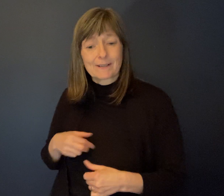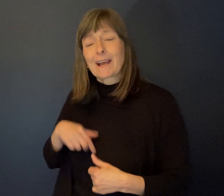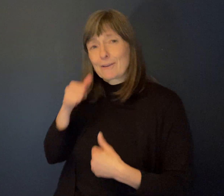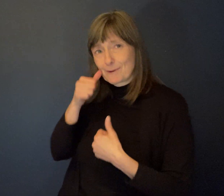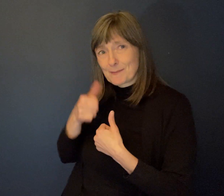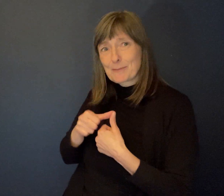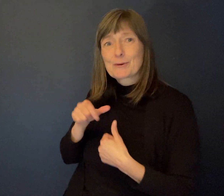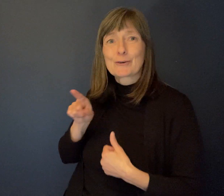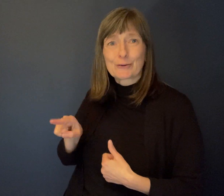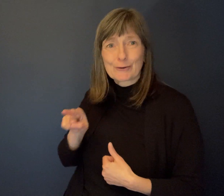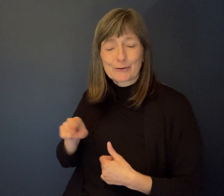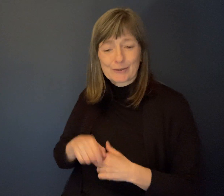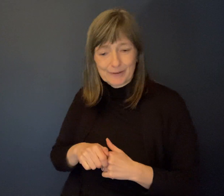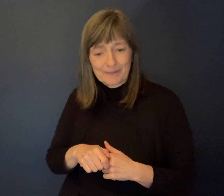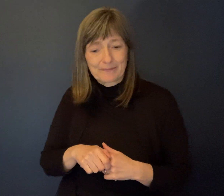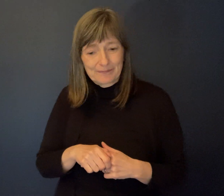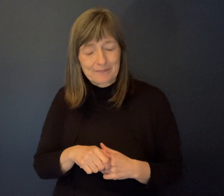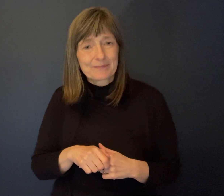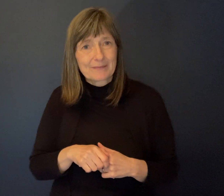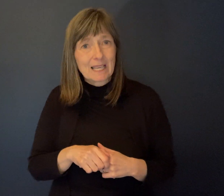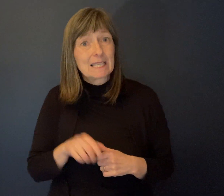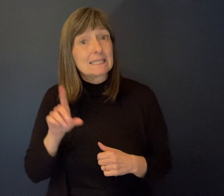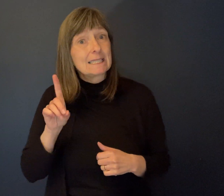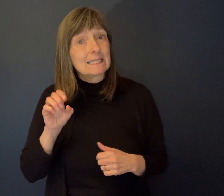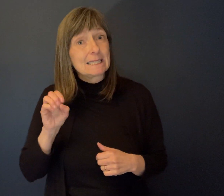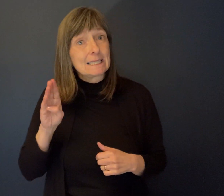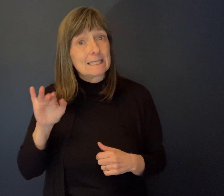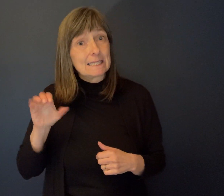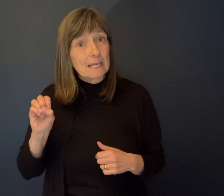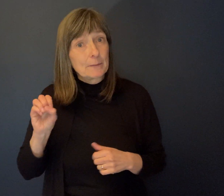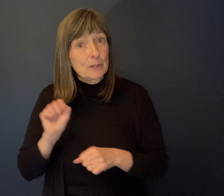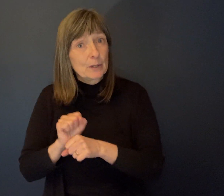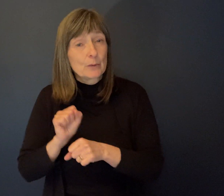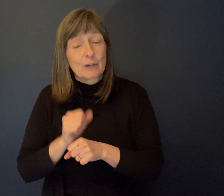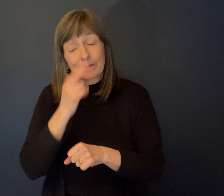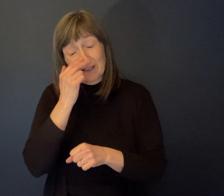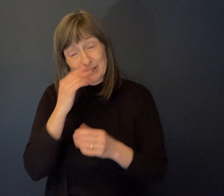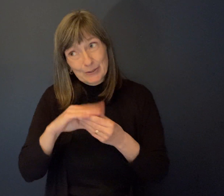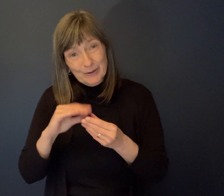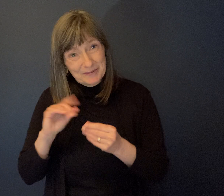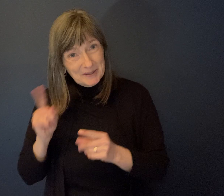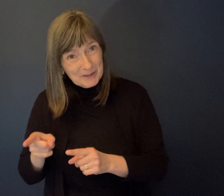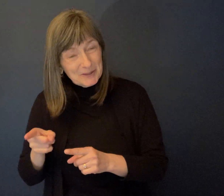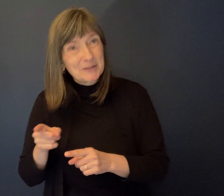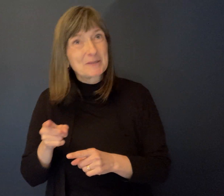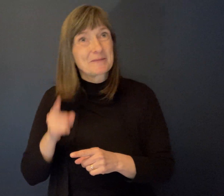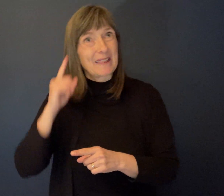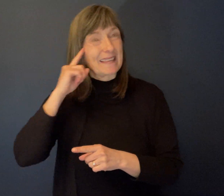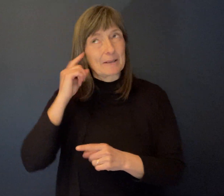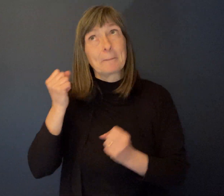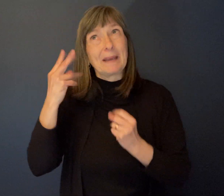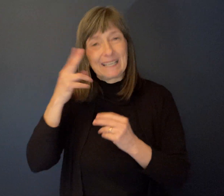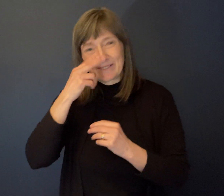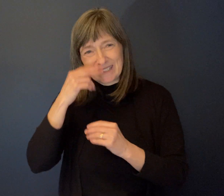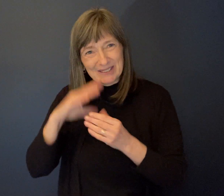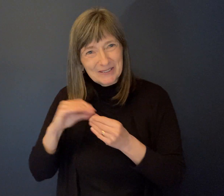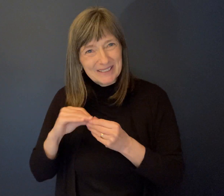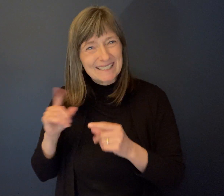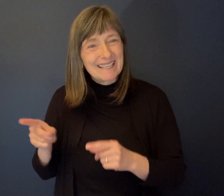Yeah. Debbie worked at the, just a funny story about Debbie when I think about her because there's many, but one of the ones was we